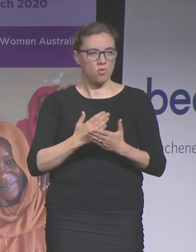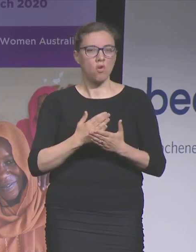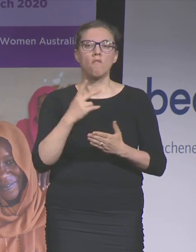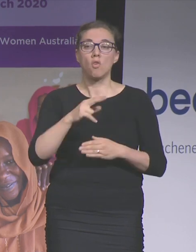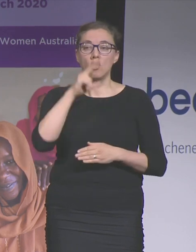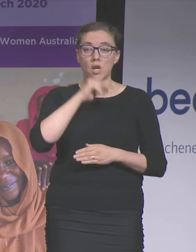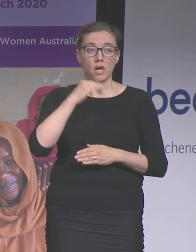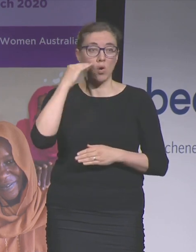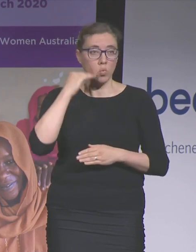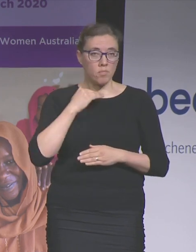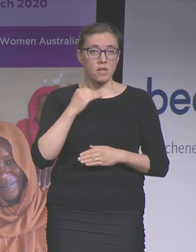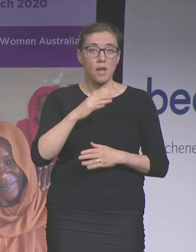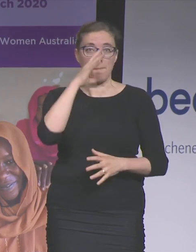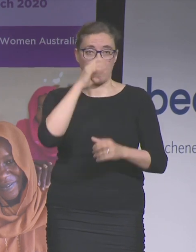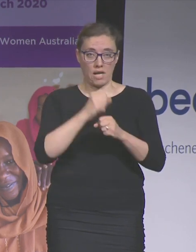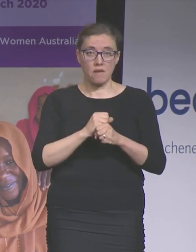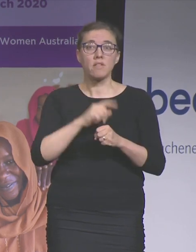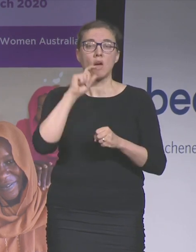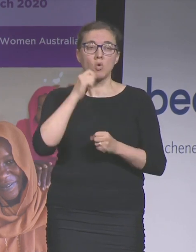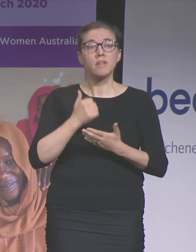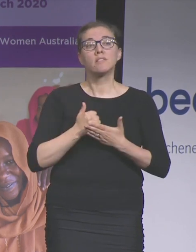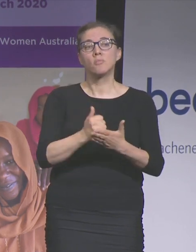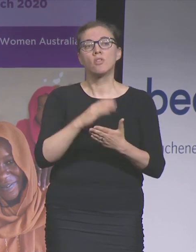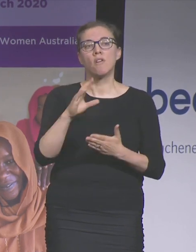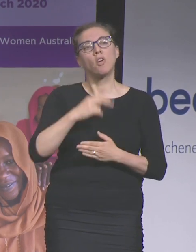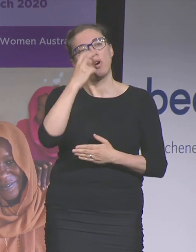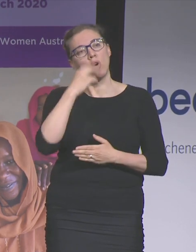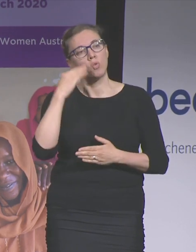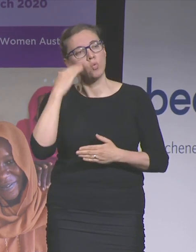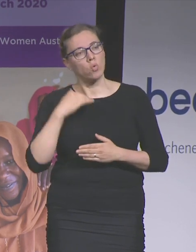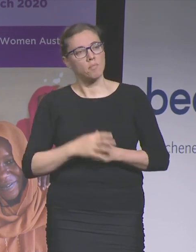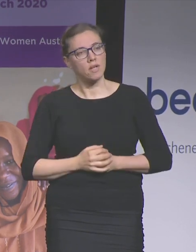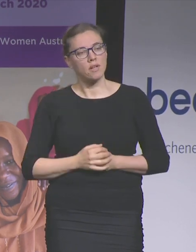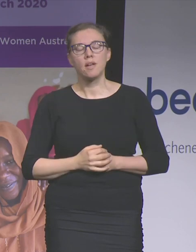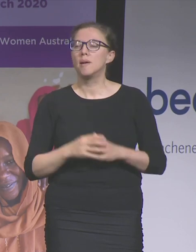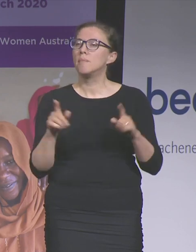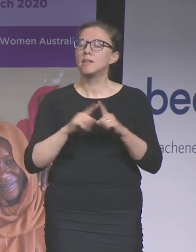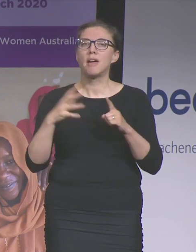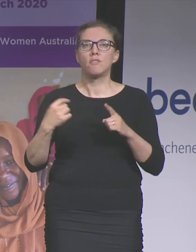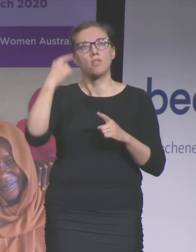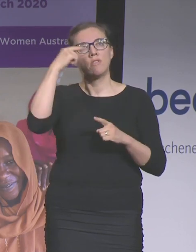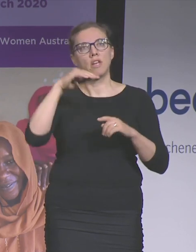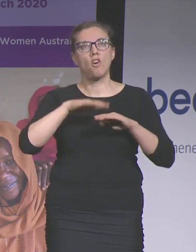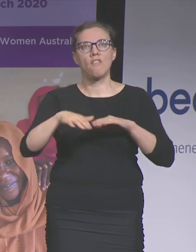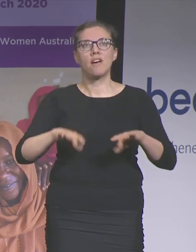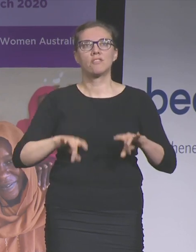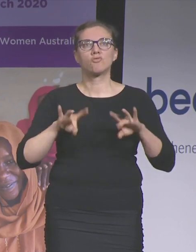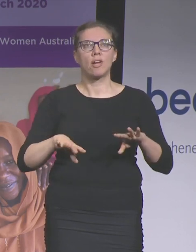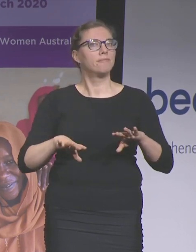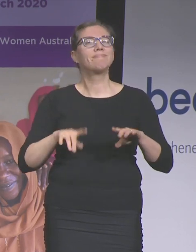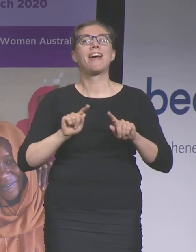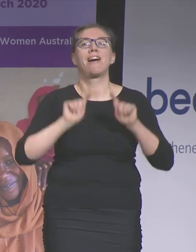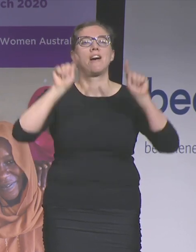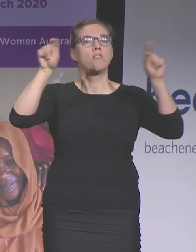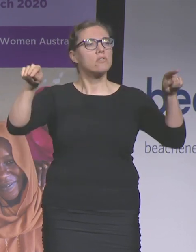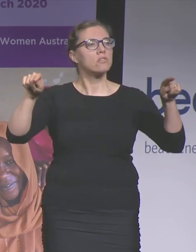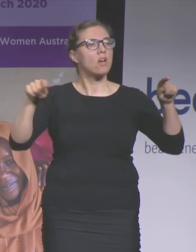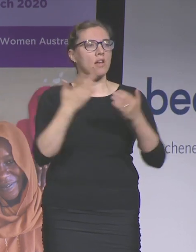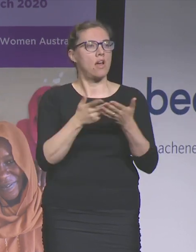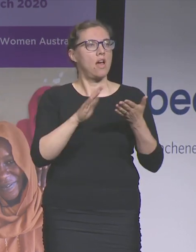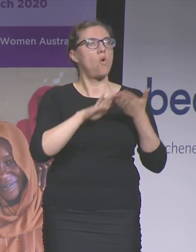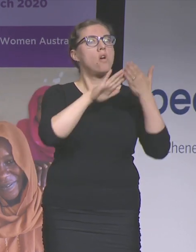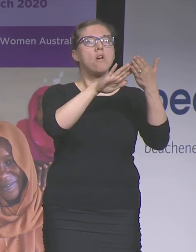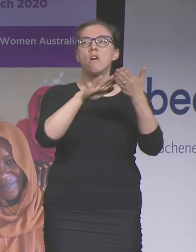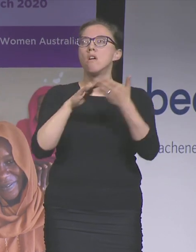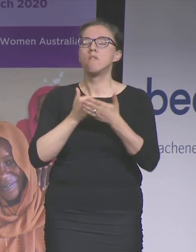them, we owe it to women less fortunate than we are over the world for us to do what we can. So it is